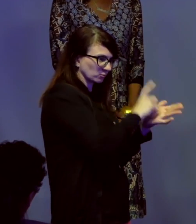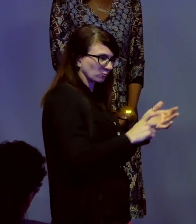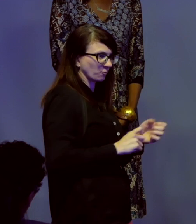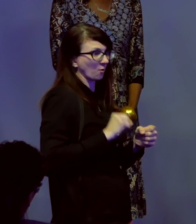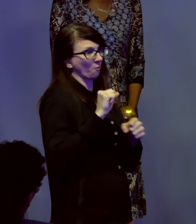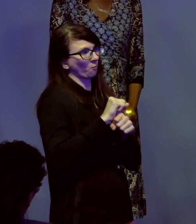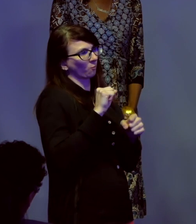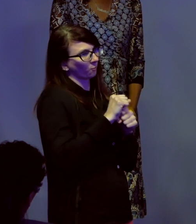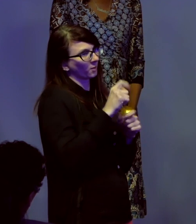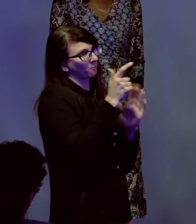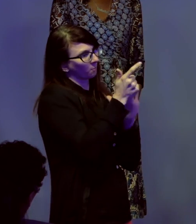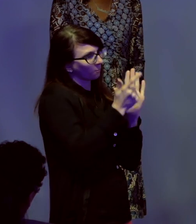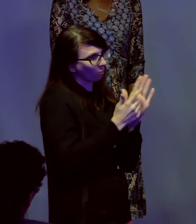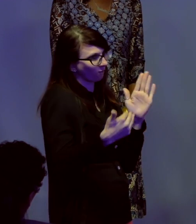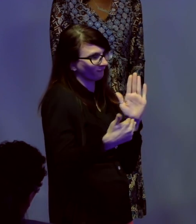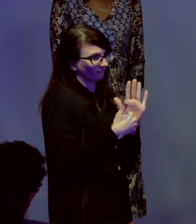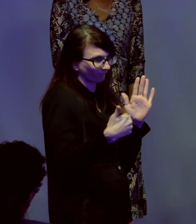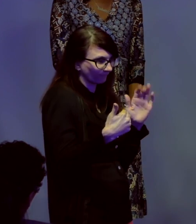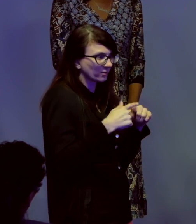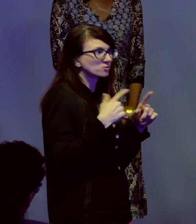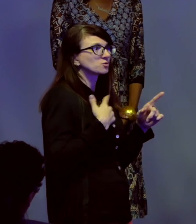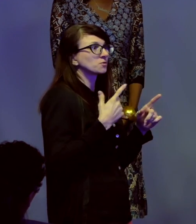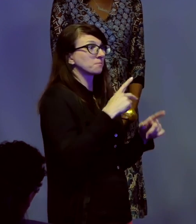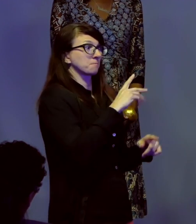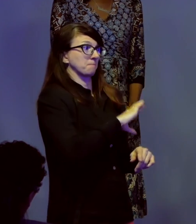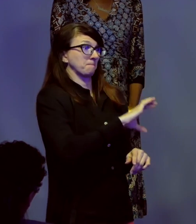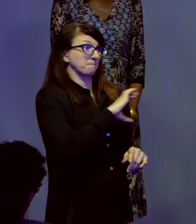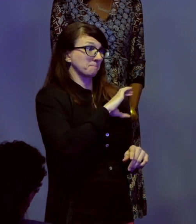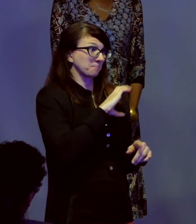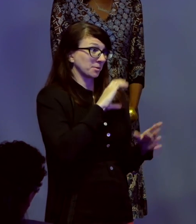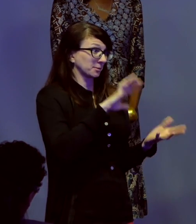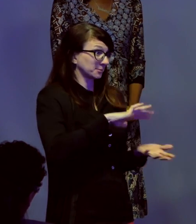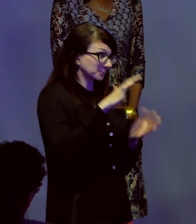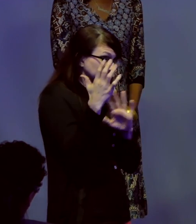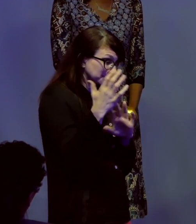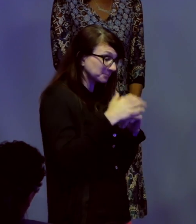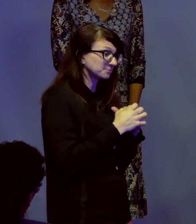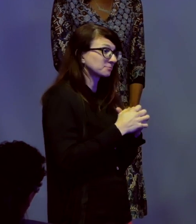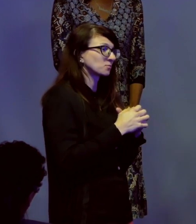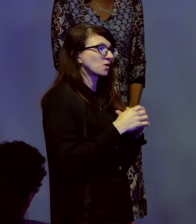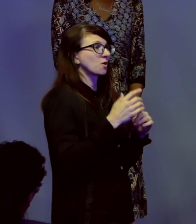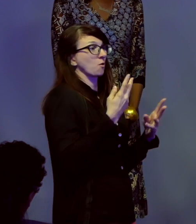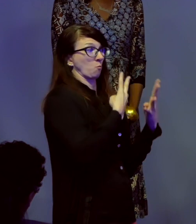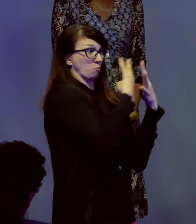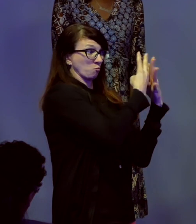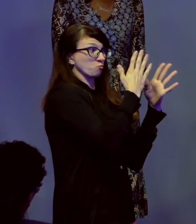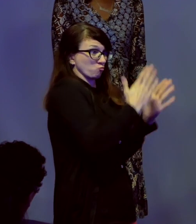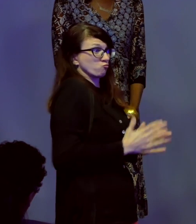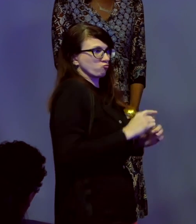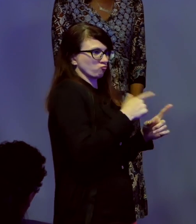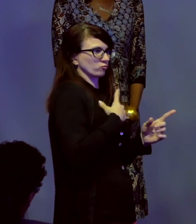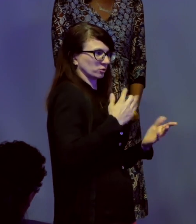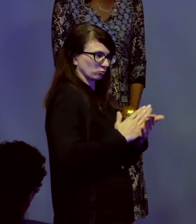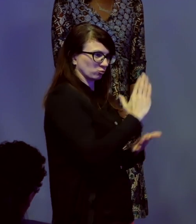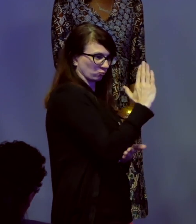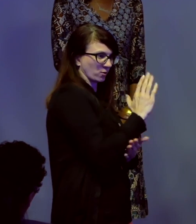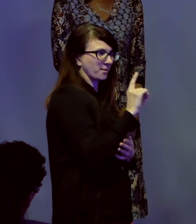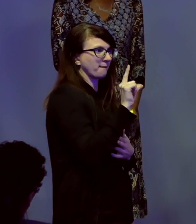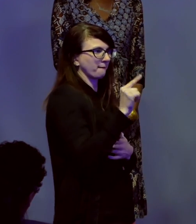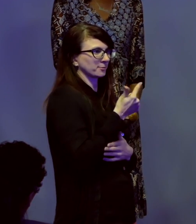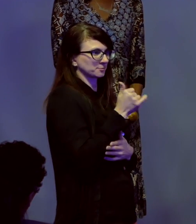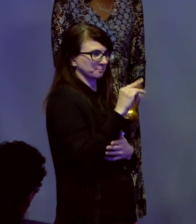police misconduct, First Amendment protections, prisoners' rights, and LGBTQ discrimination.